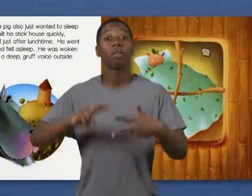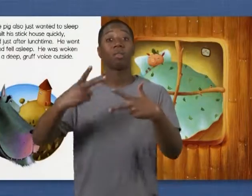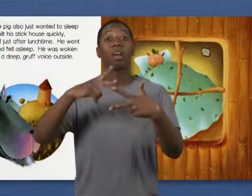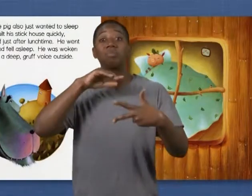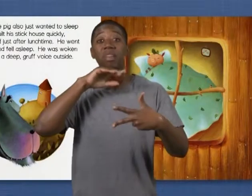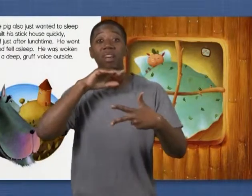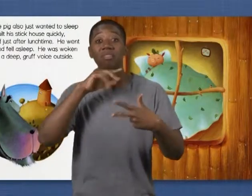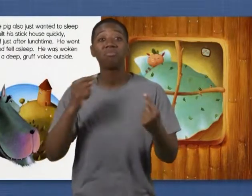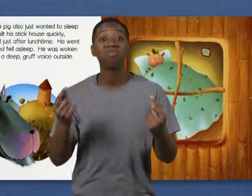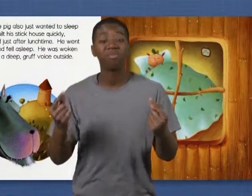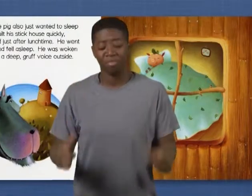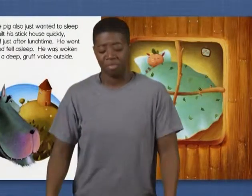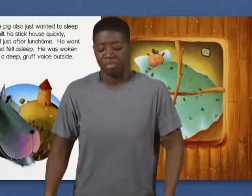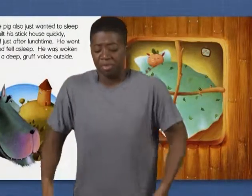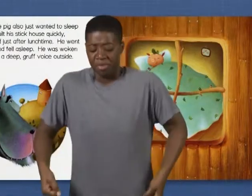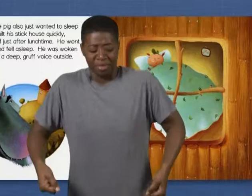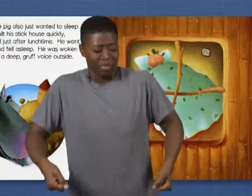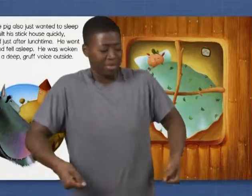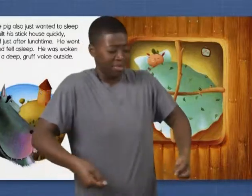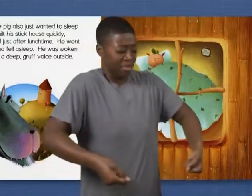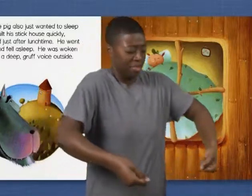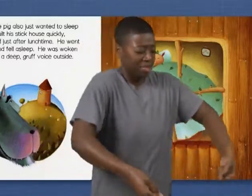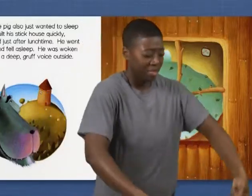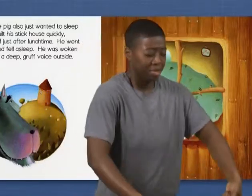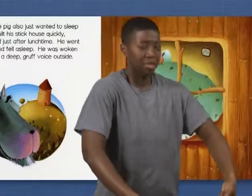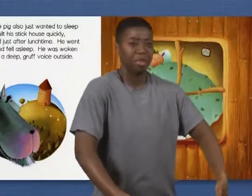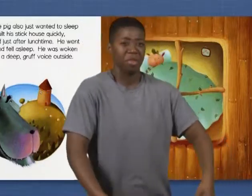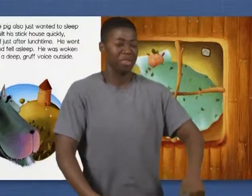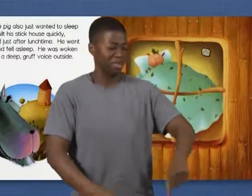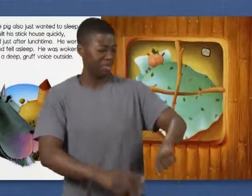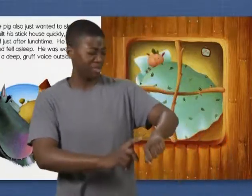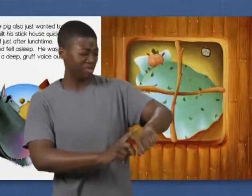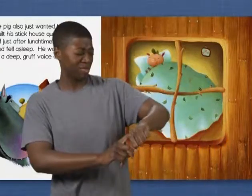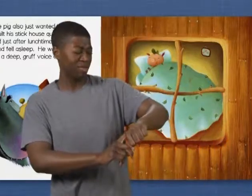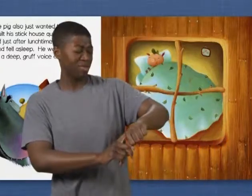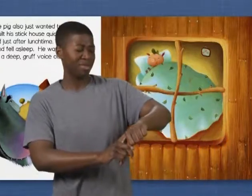The second little pig also just wanted to sleep and play.